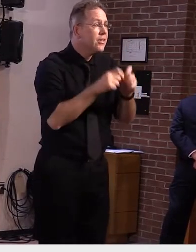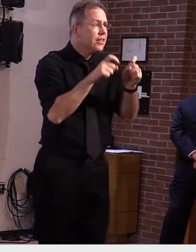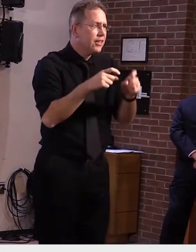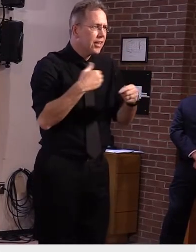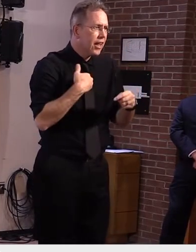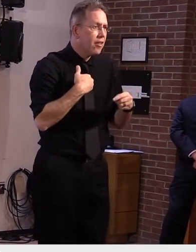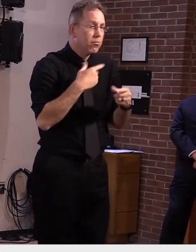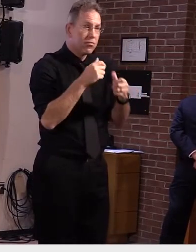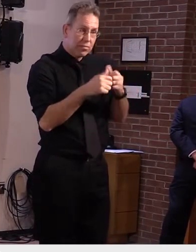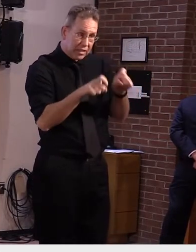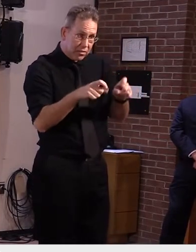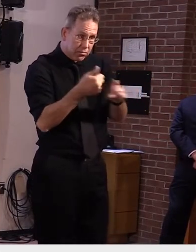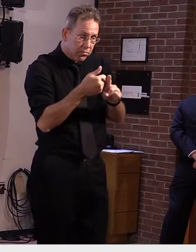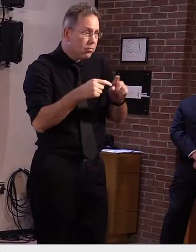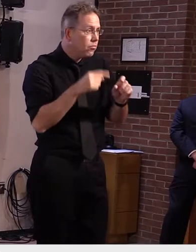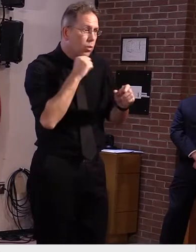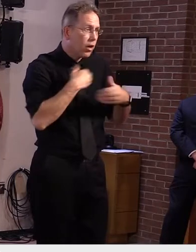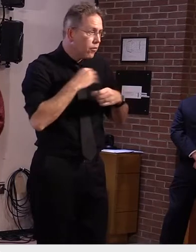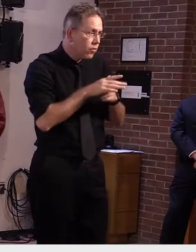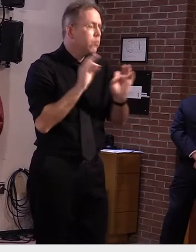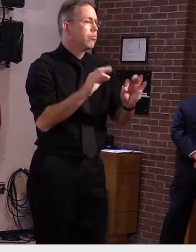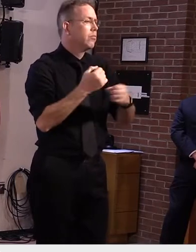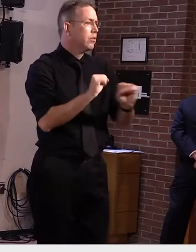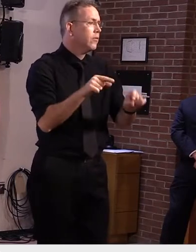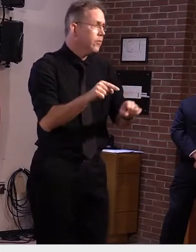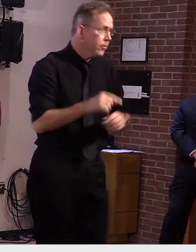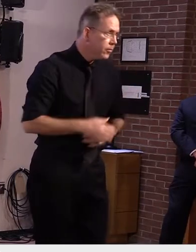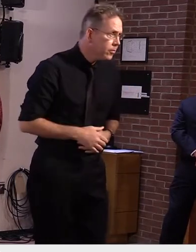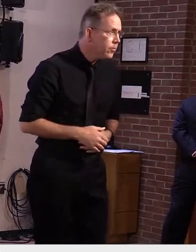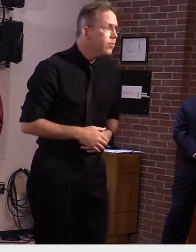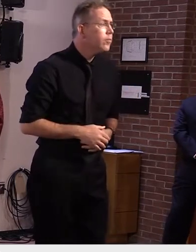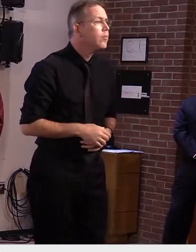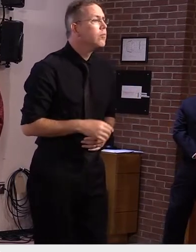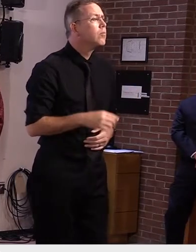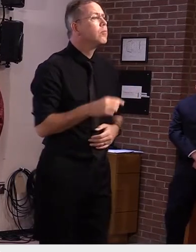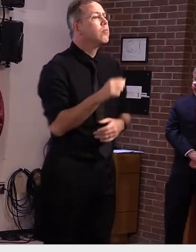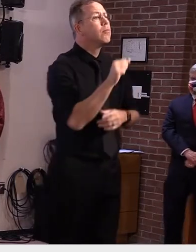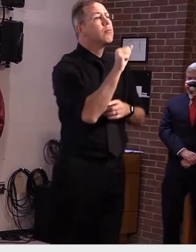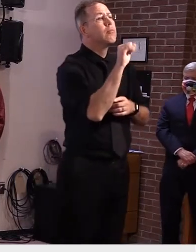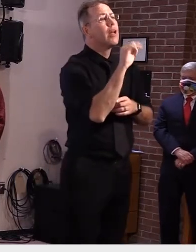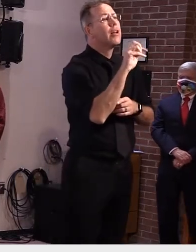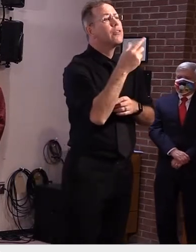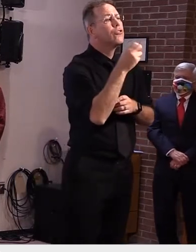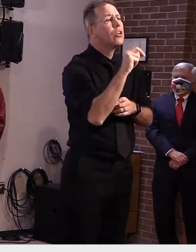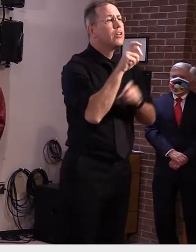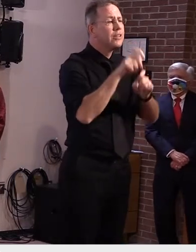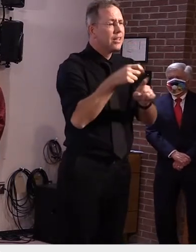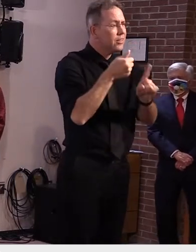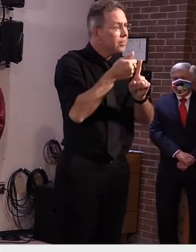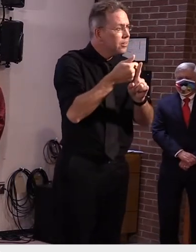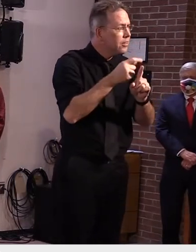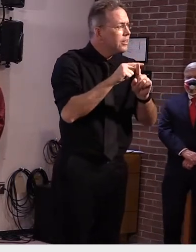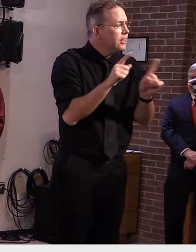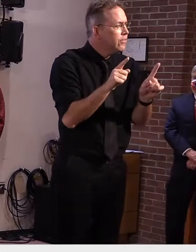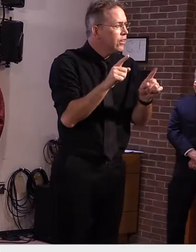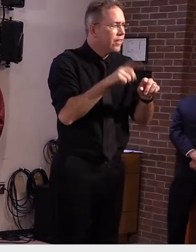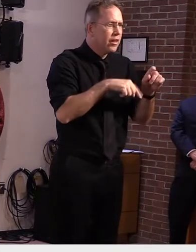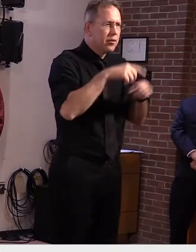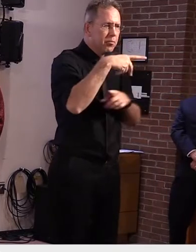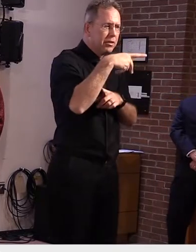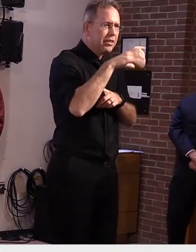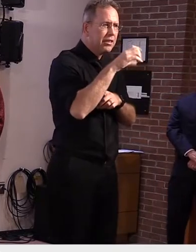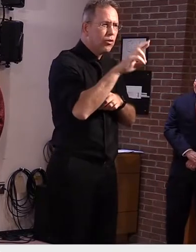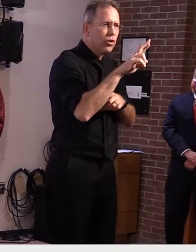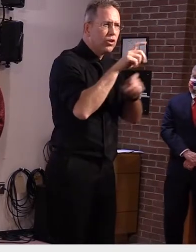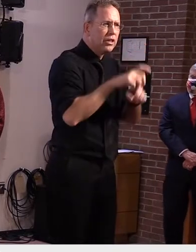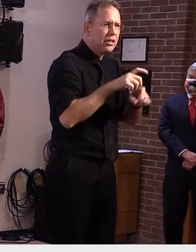has discussed, antigen testing is different than PCR, which is the gold standard. But antigen testing does have a role and can